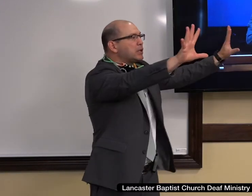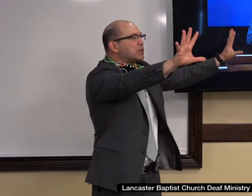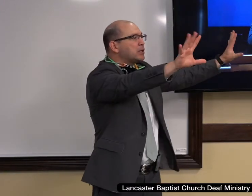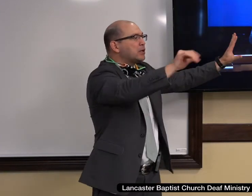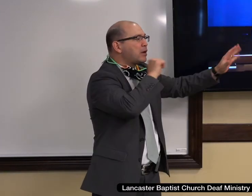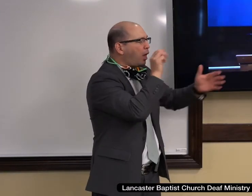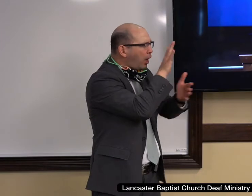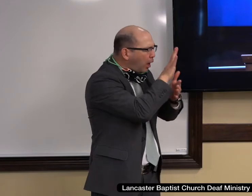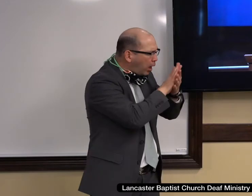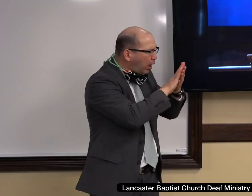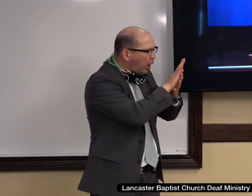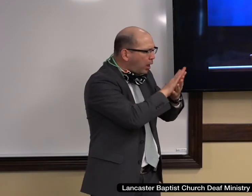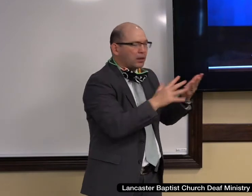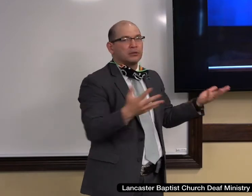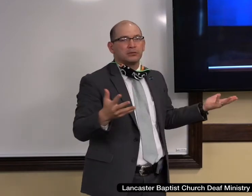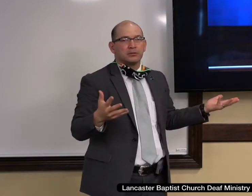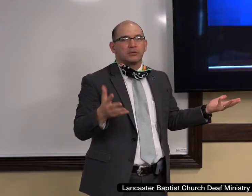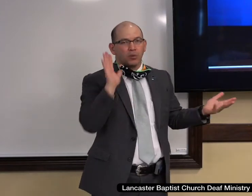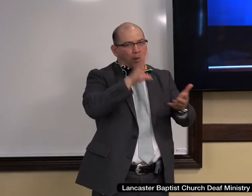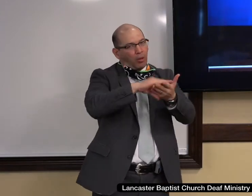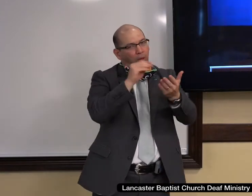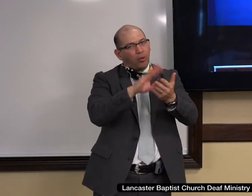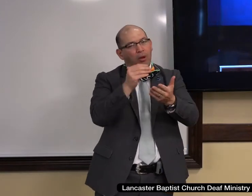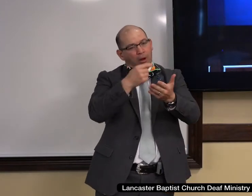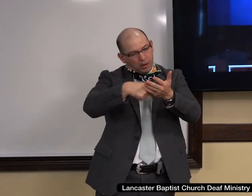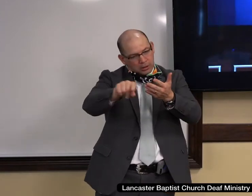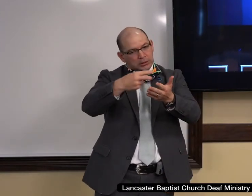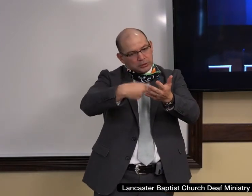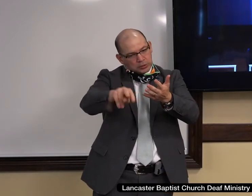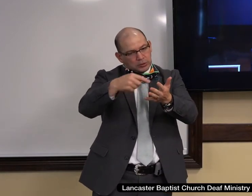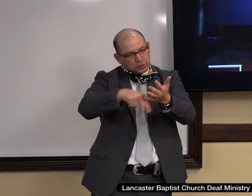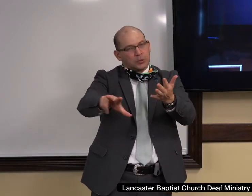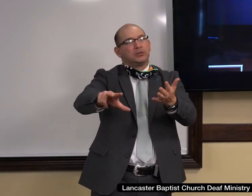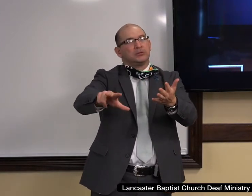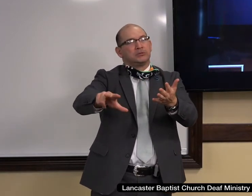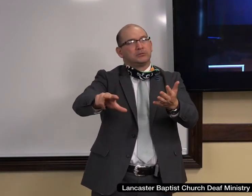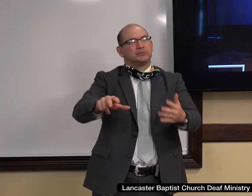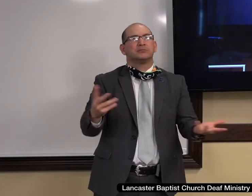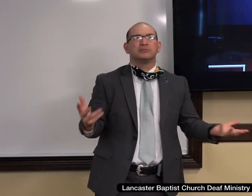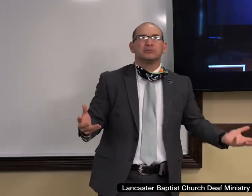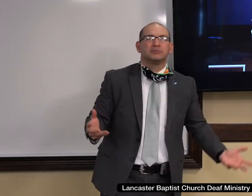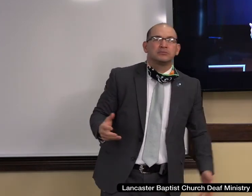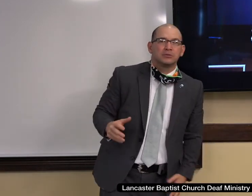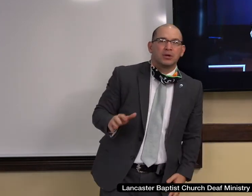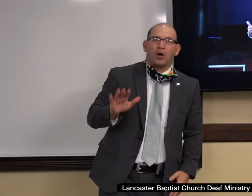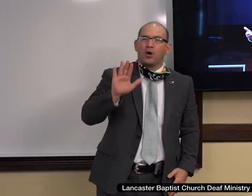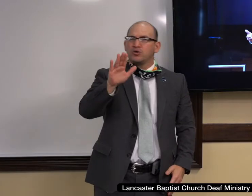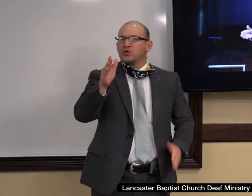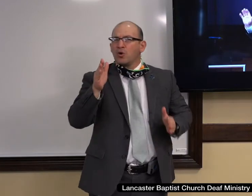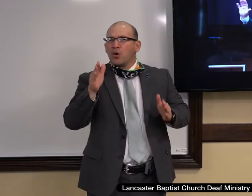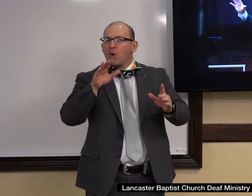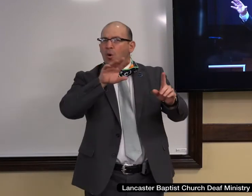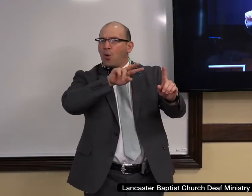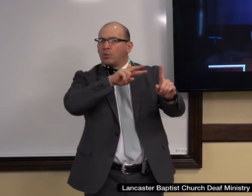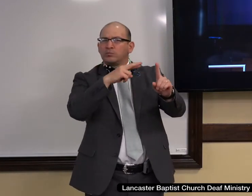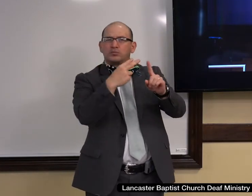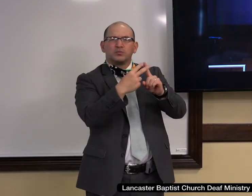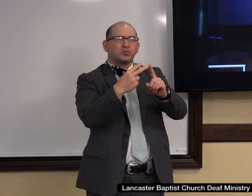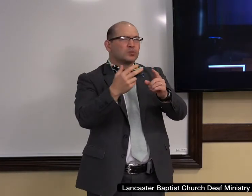And so that's what we're going to learn these next few weeks. What is your worldview? And I want to ask you to